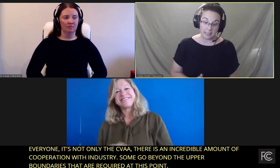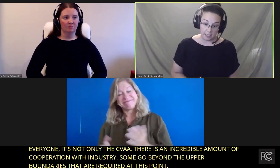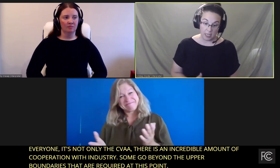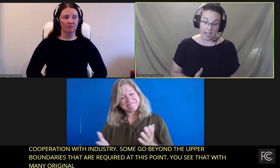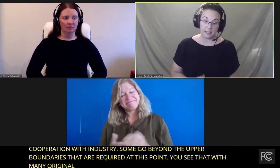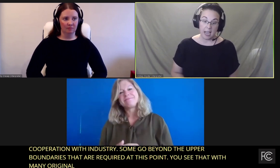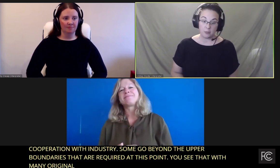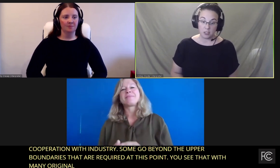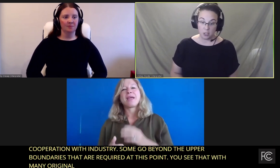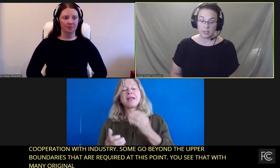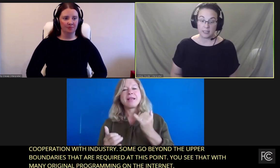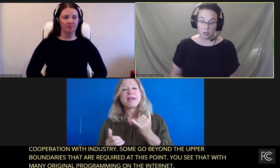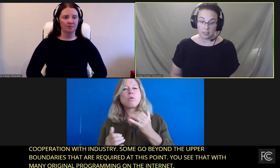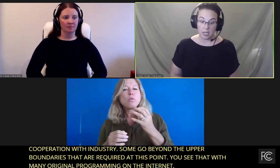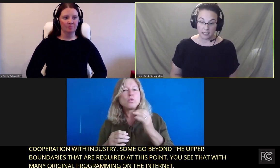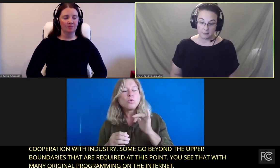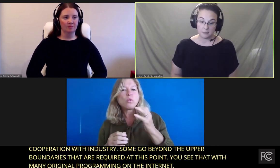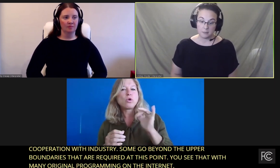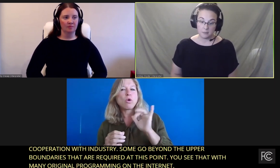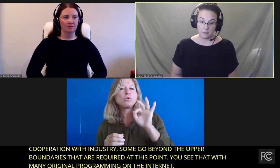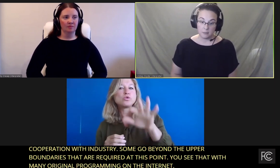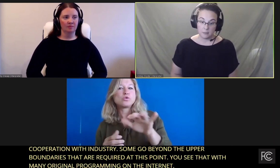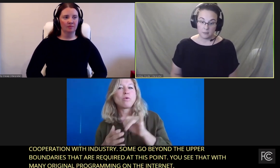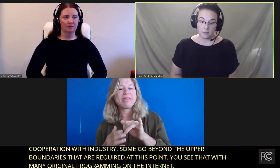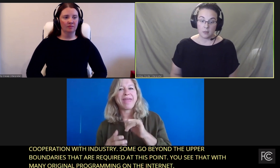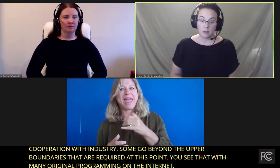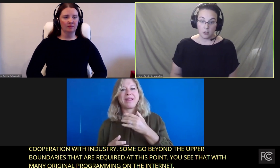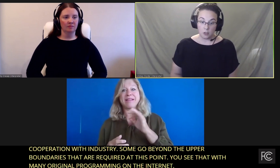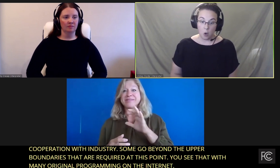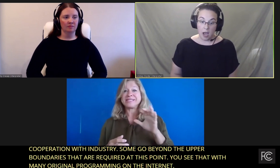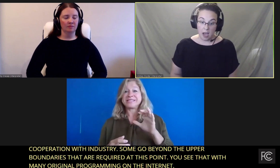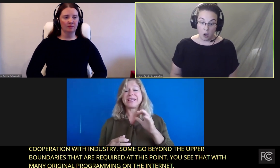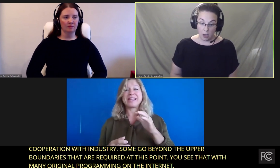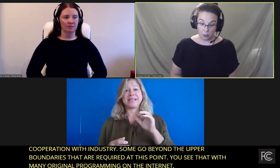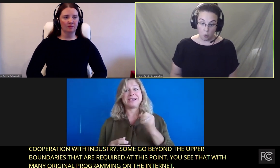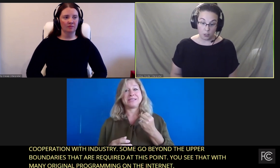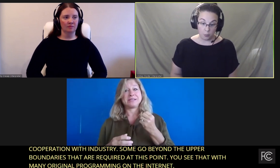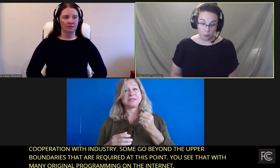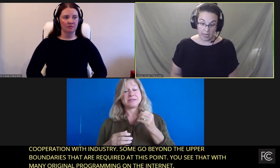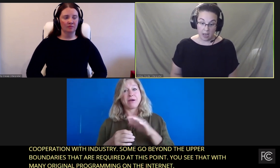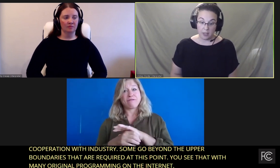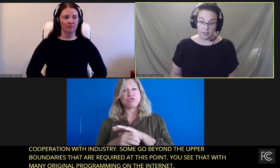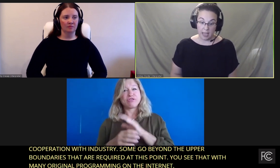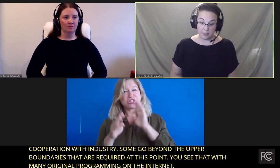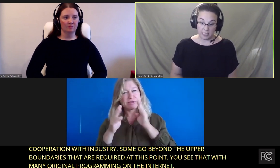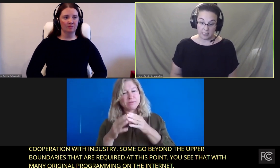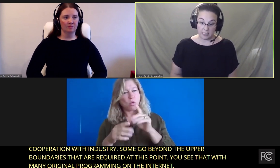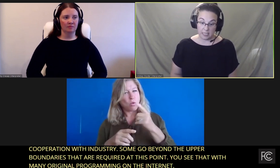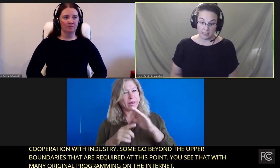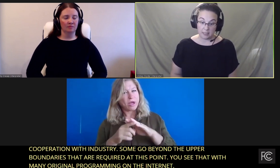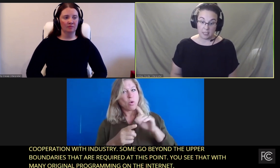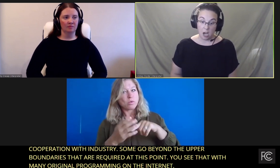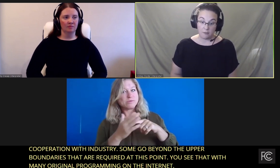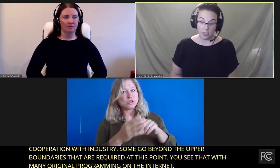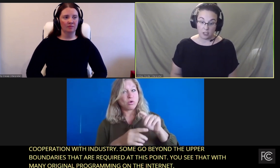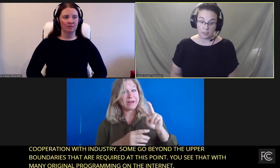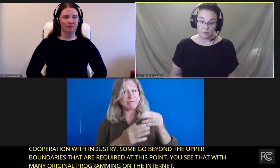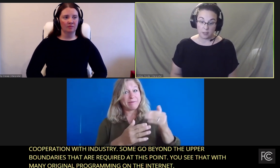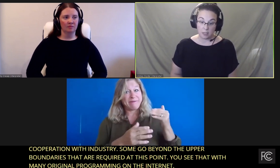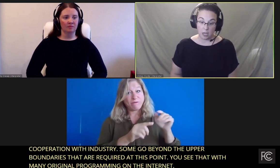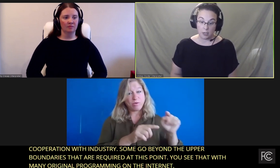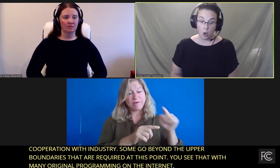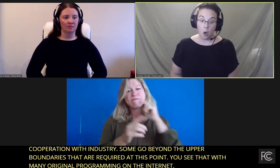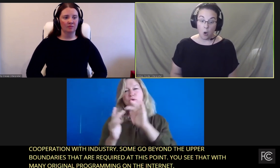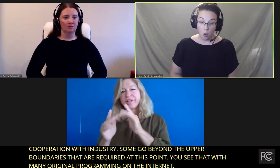but it still has captions, though it is online. So I also want to put out that the FCC's coverage